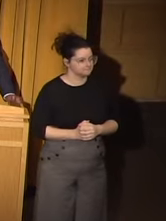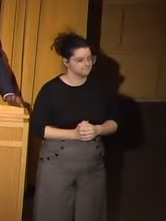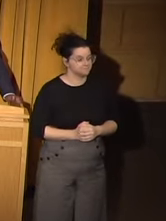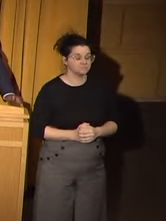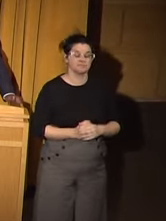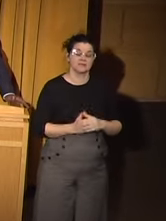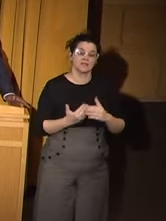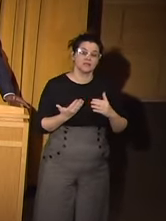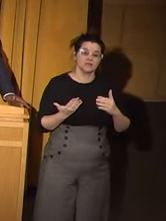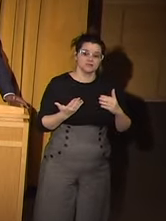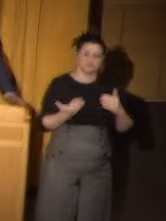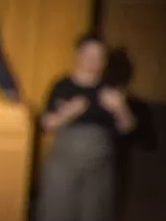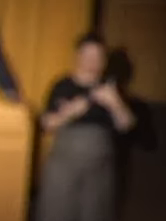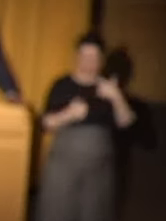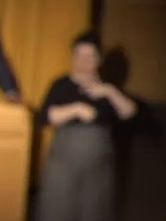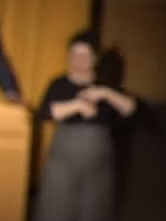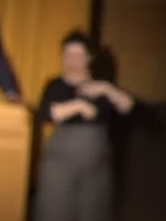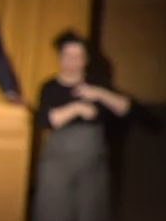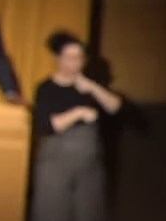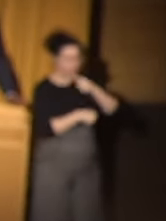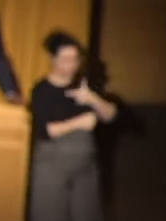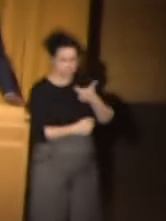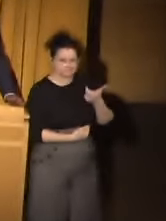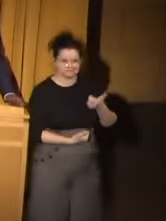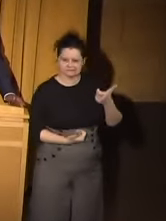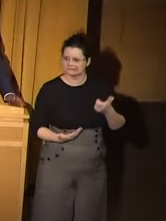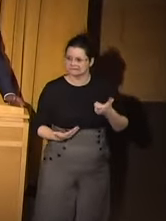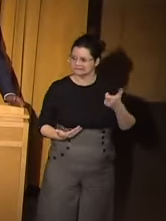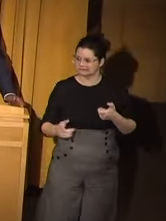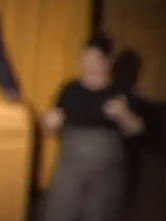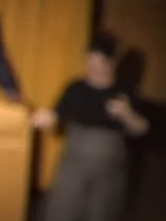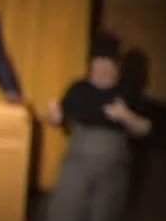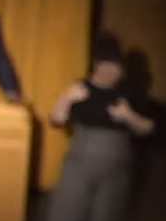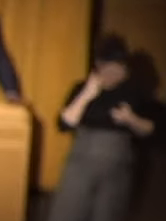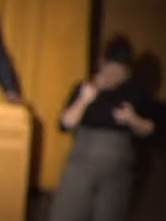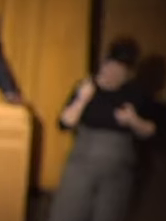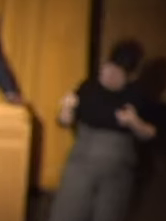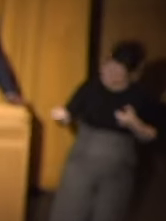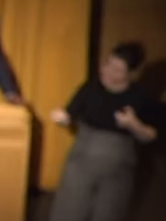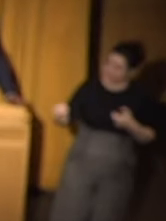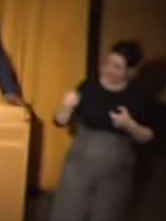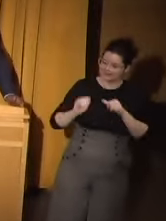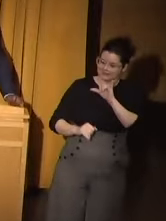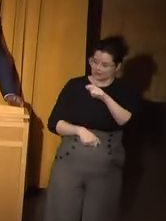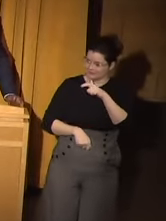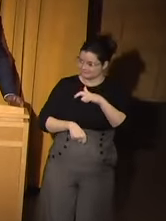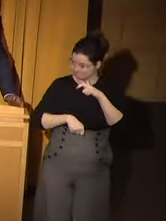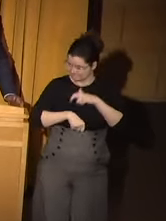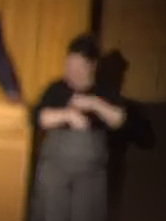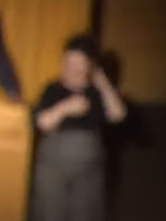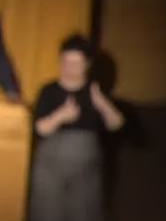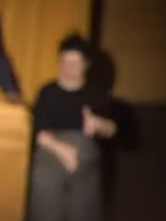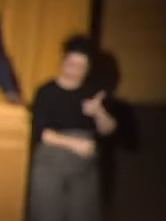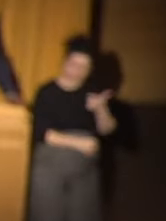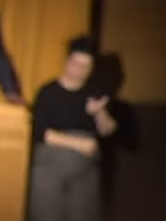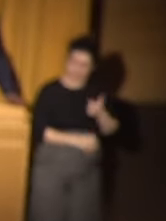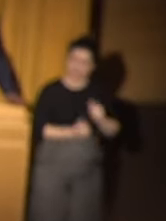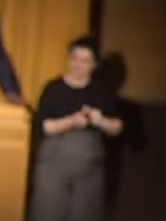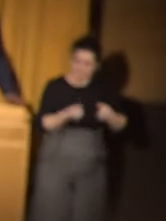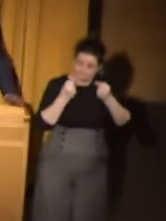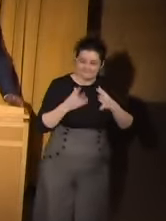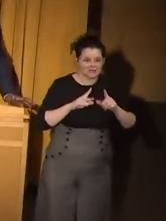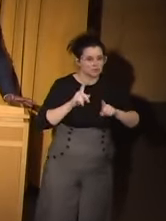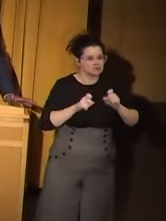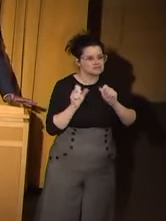I'm looking for a timer. Someone will be holding up. There she is. So that's your timer. We want to get as many